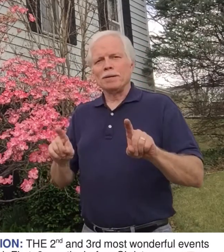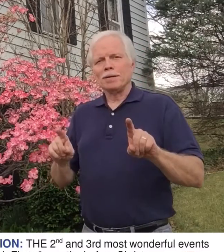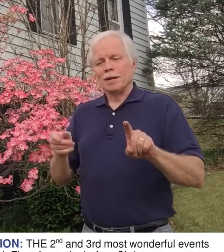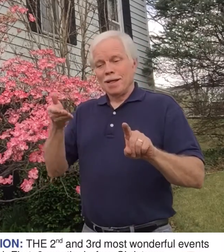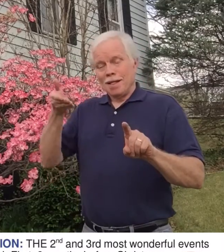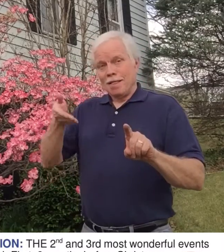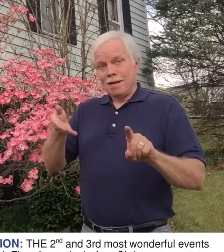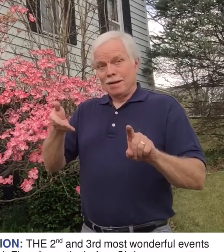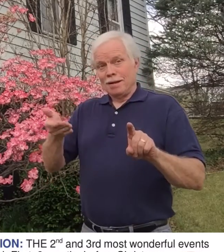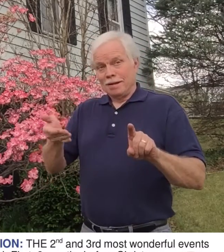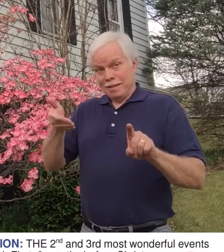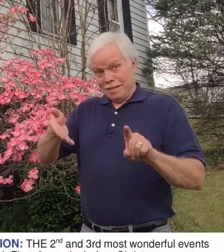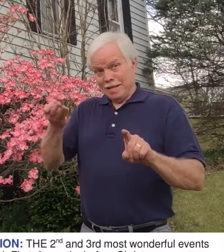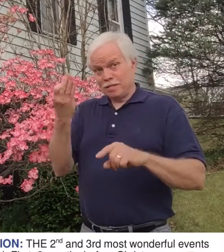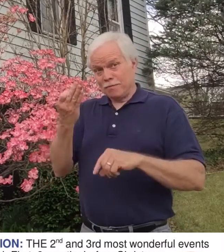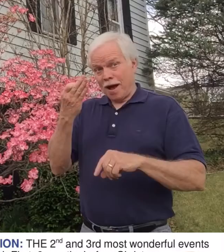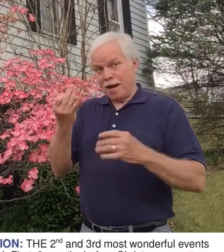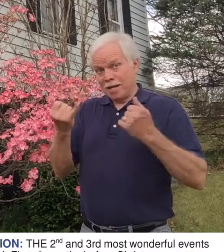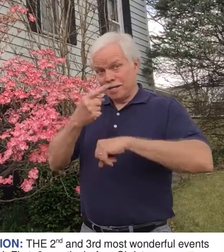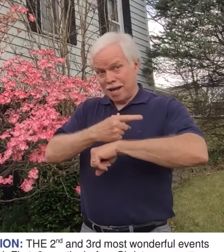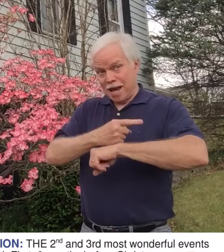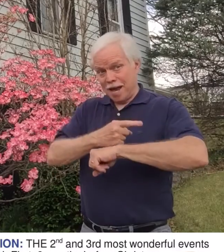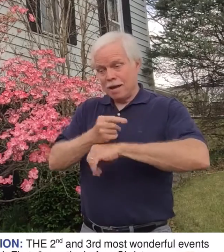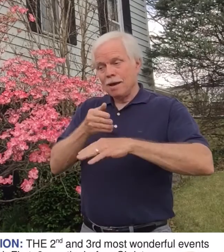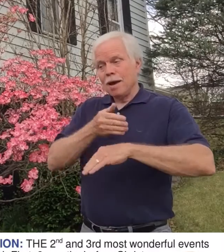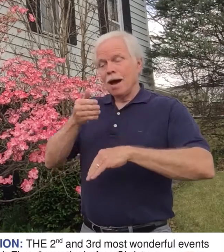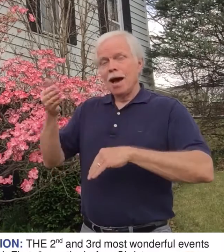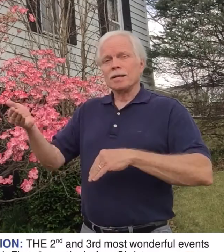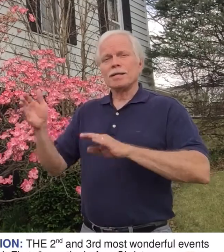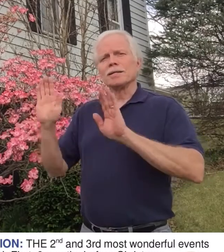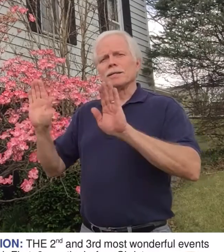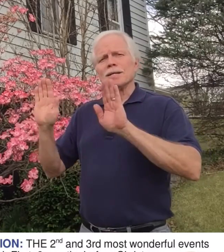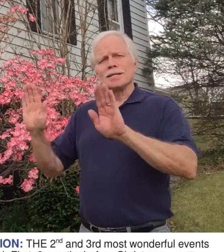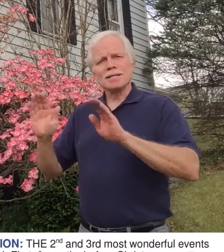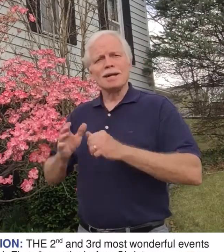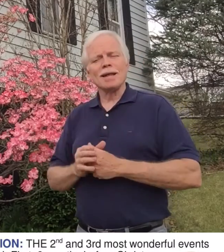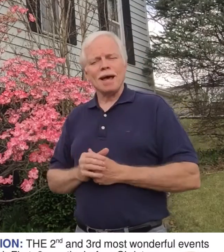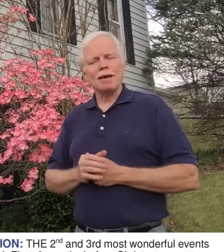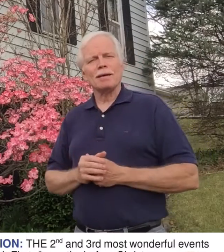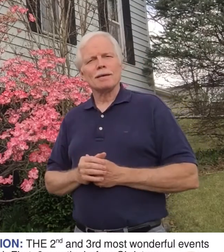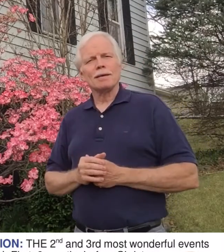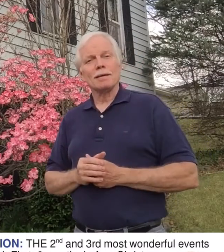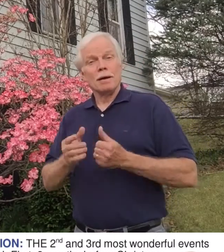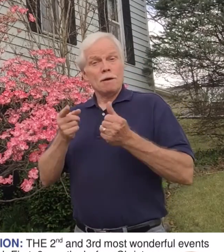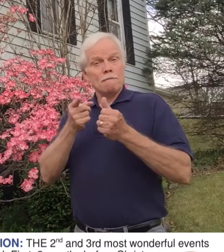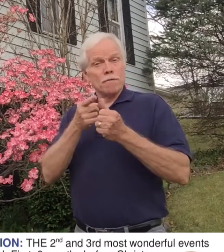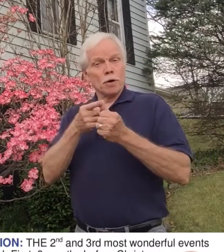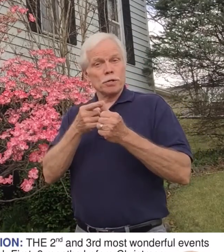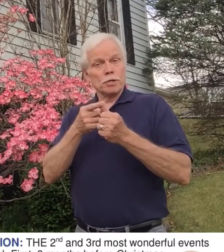this Friday today until Sunday. First,